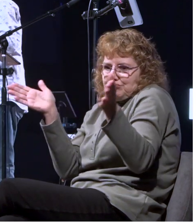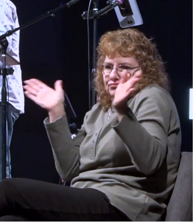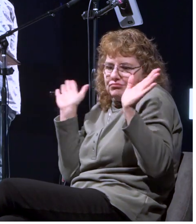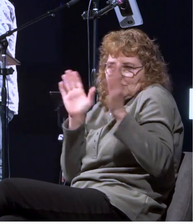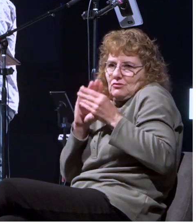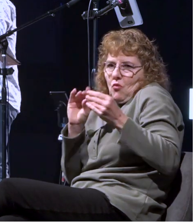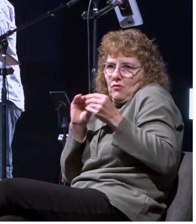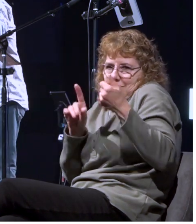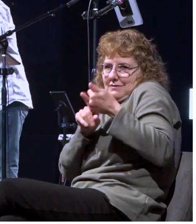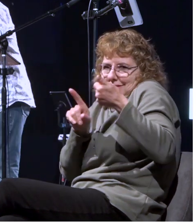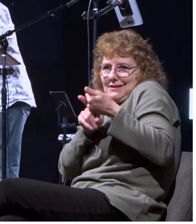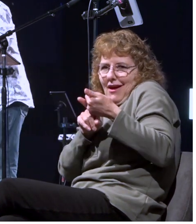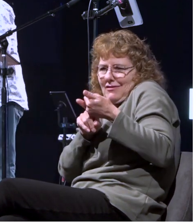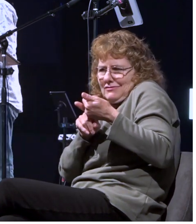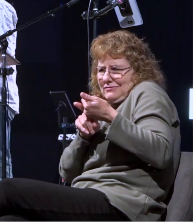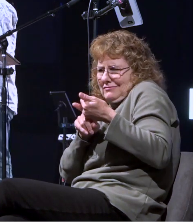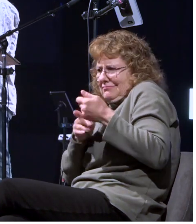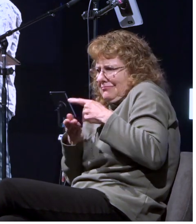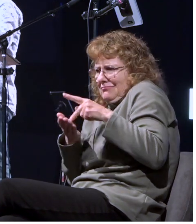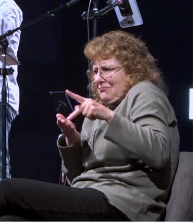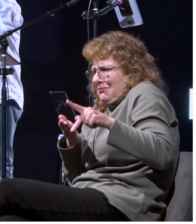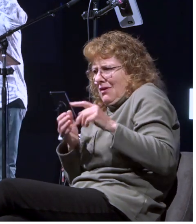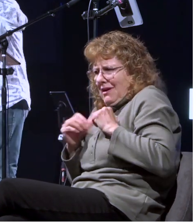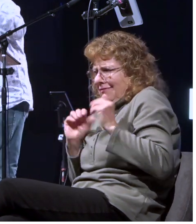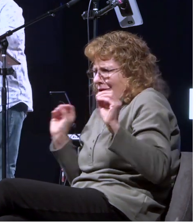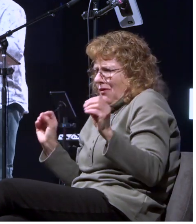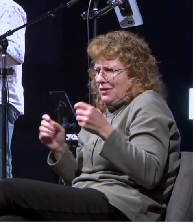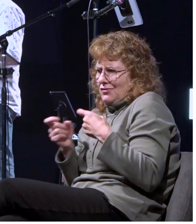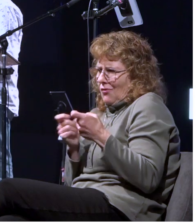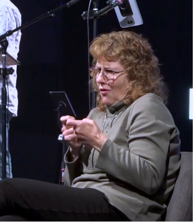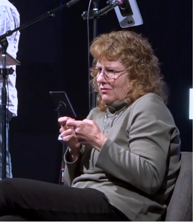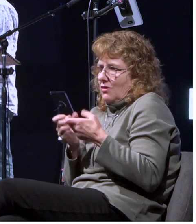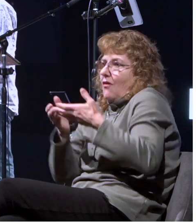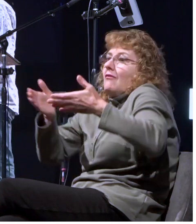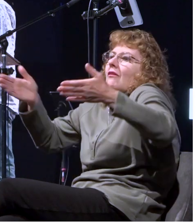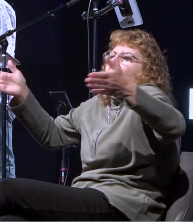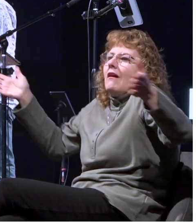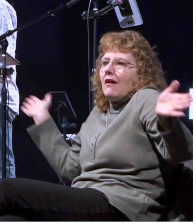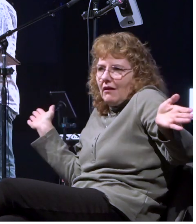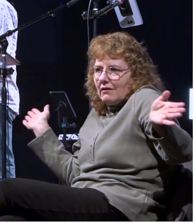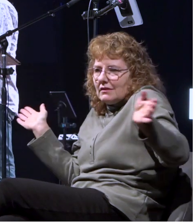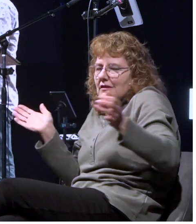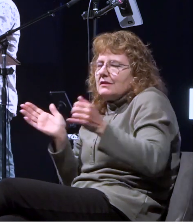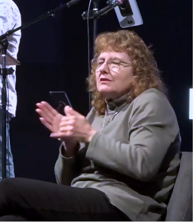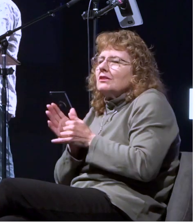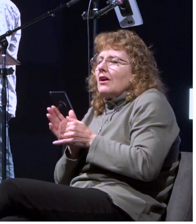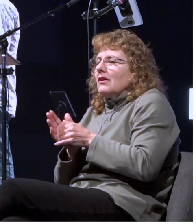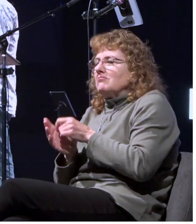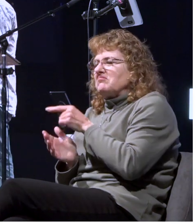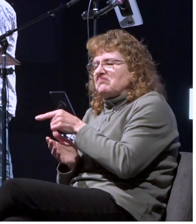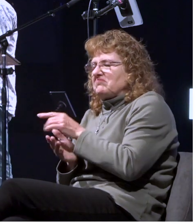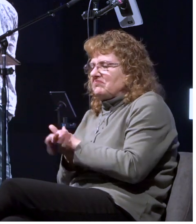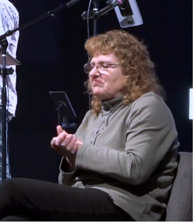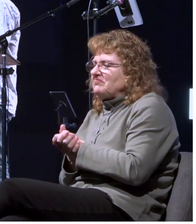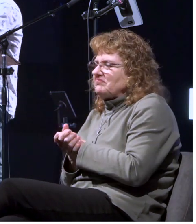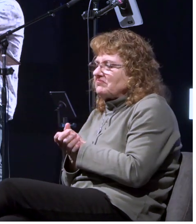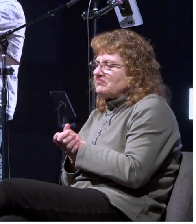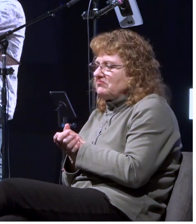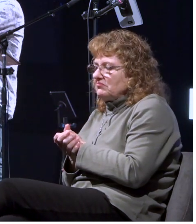about paul had very little control he had very little say in what was going on and another